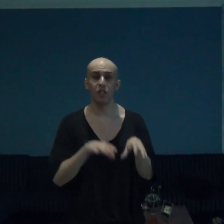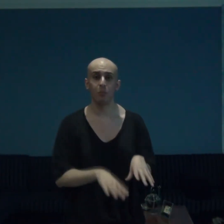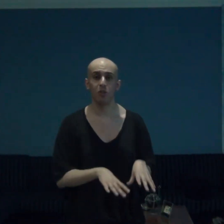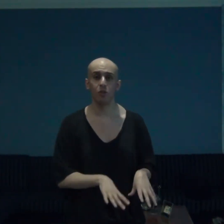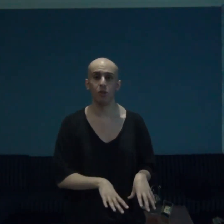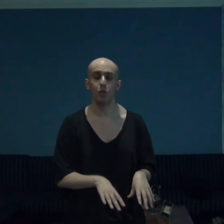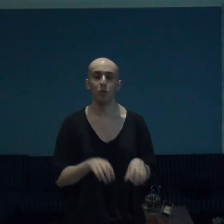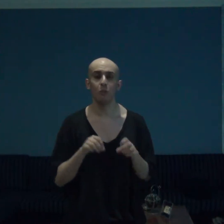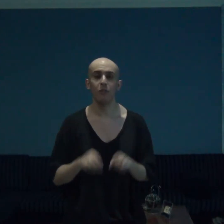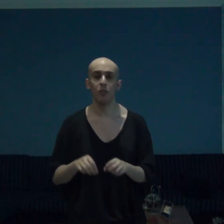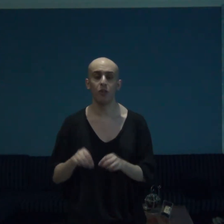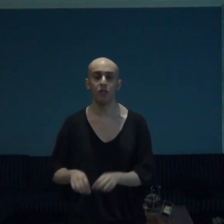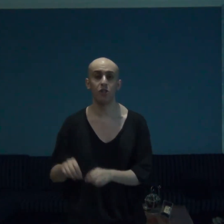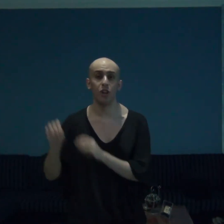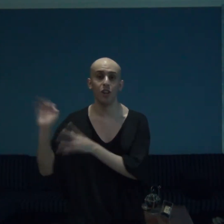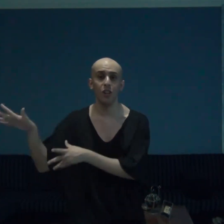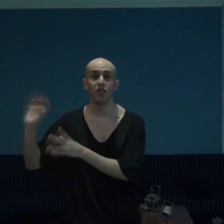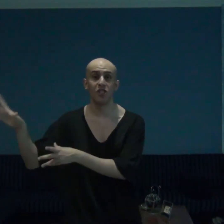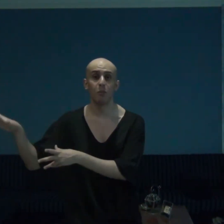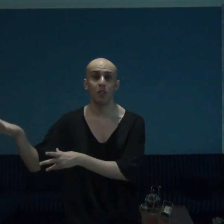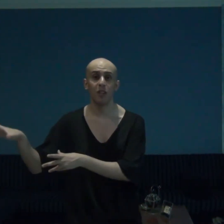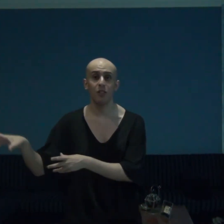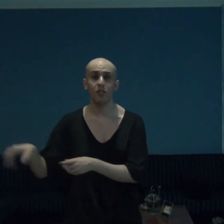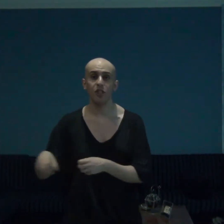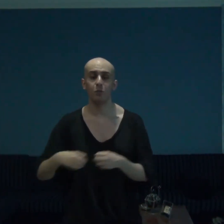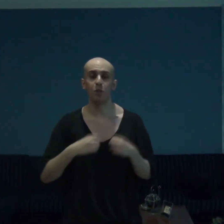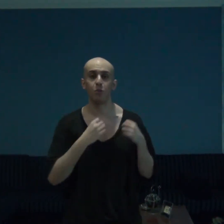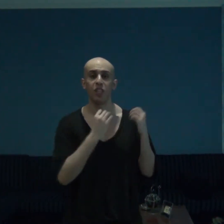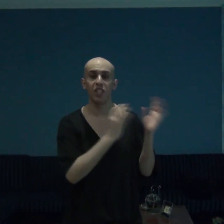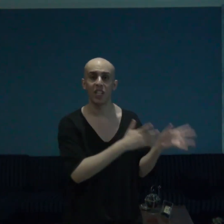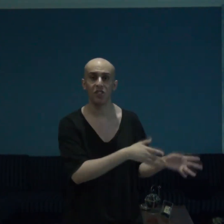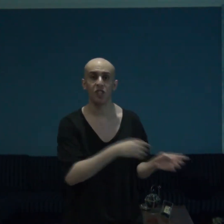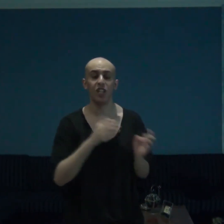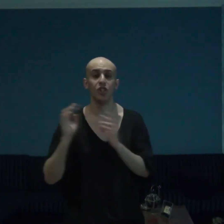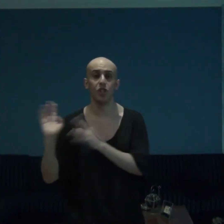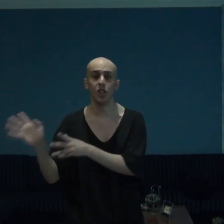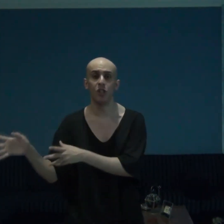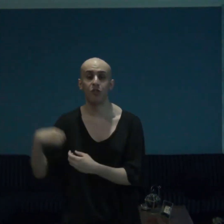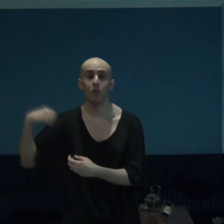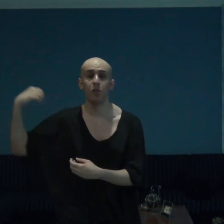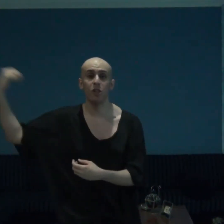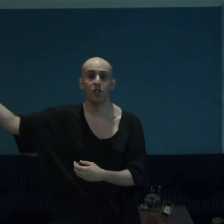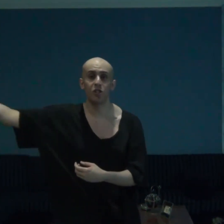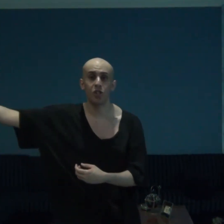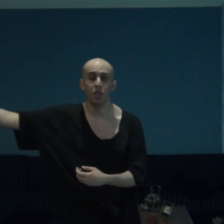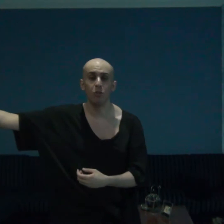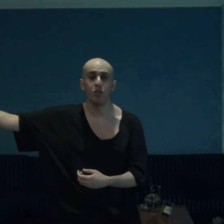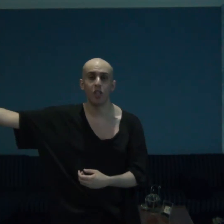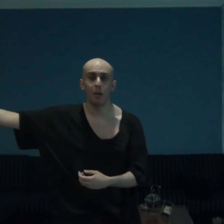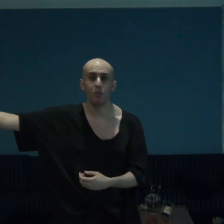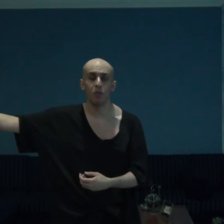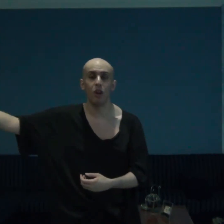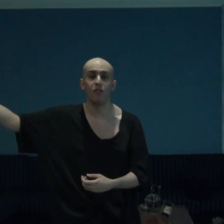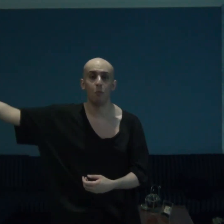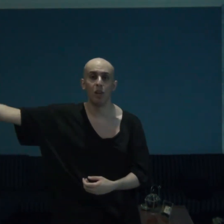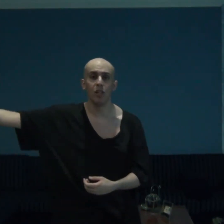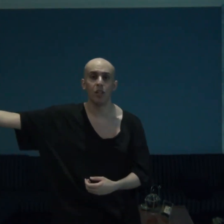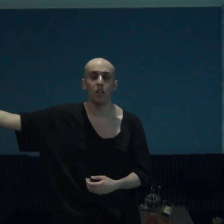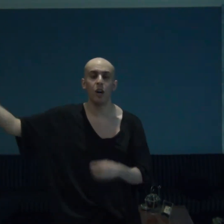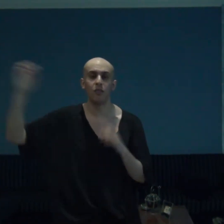episode will be focused on the similarities between Guts and Jill from the lost children chapter of the manga of